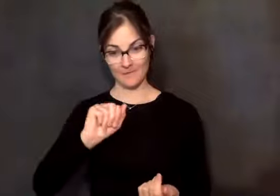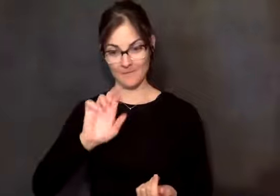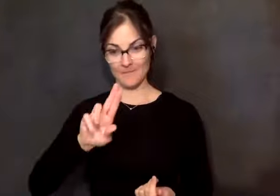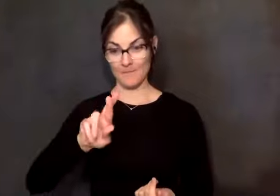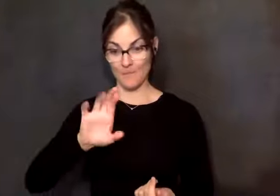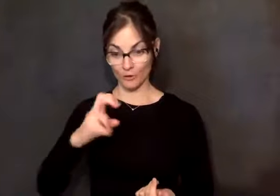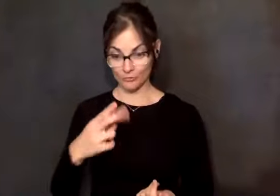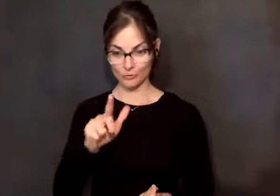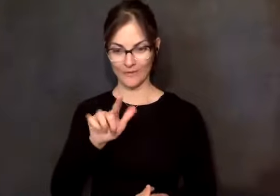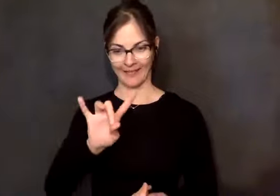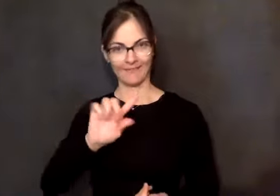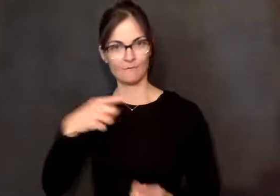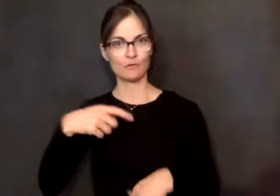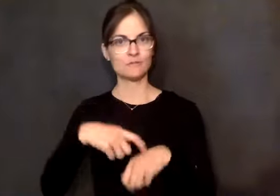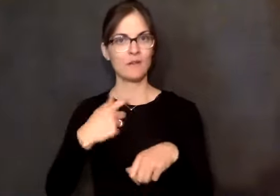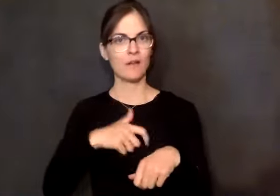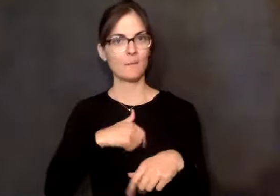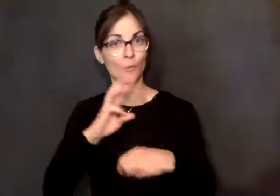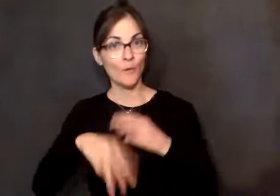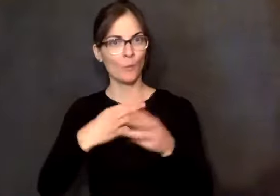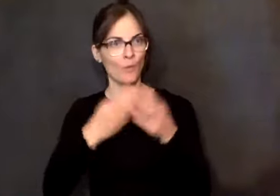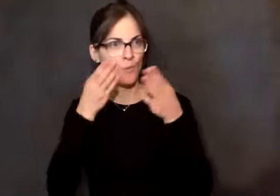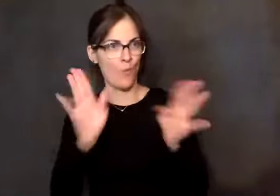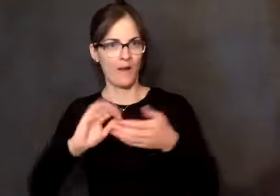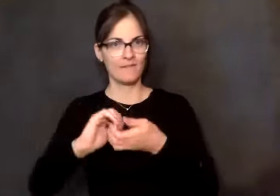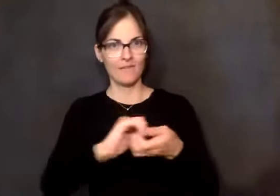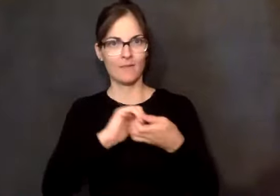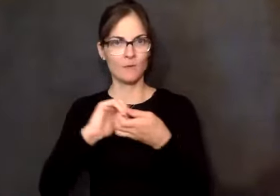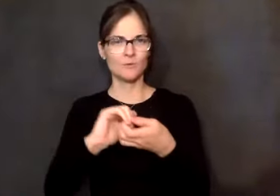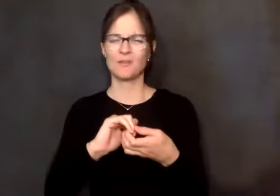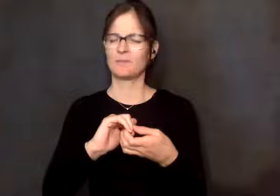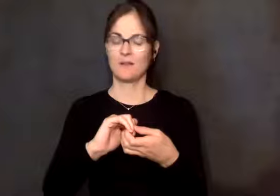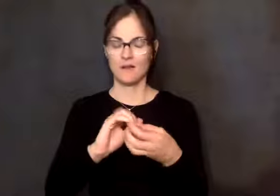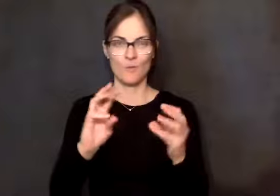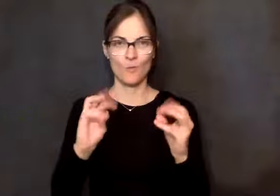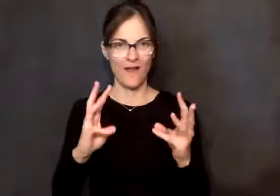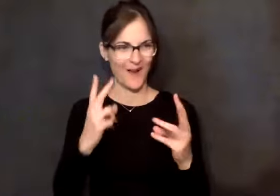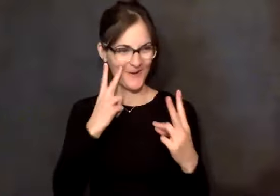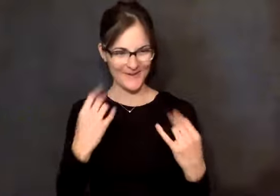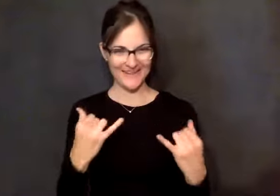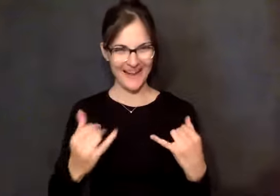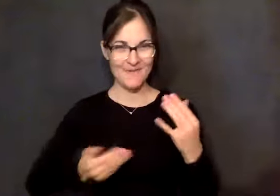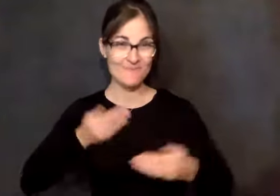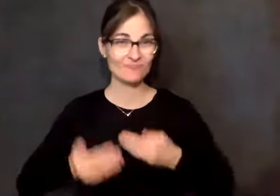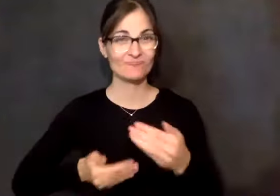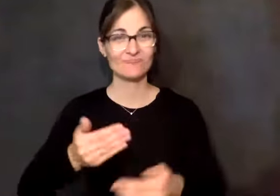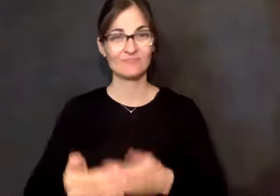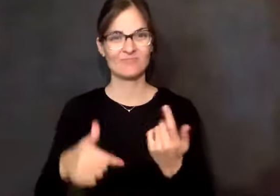And here it is, a worldwide fellowship. And there has never been, I think, anything so special as having the opportunity to